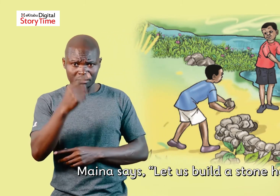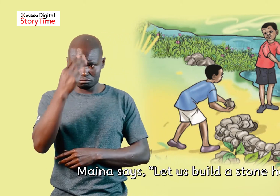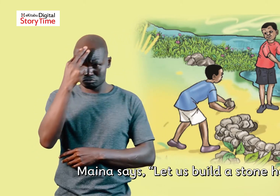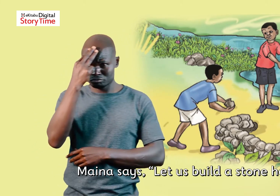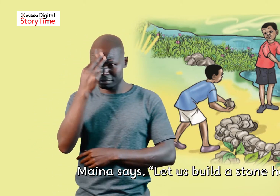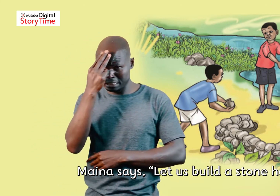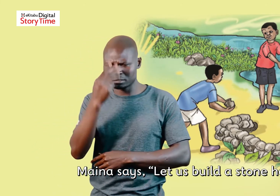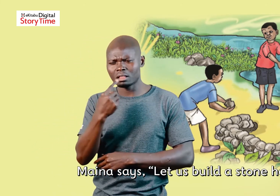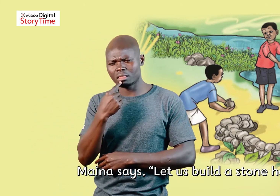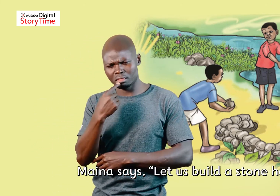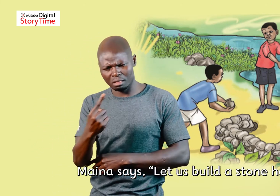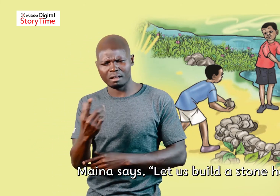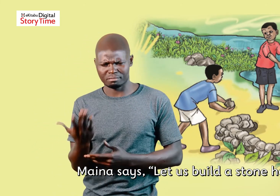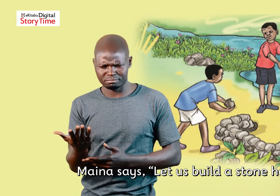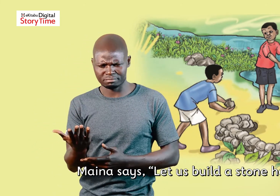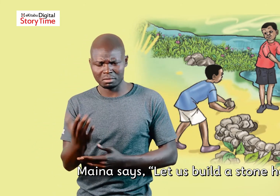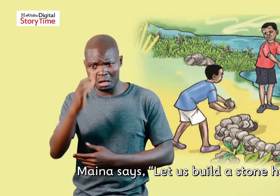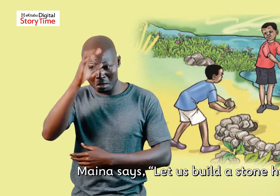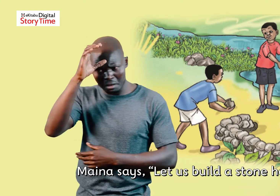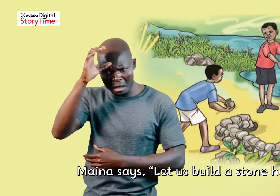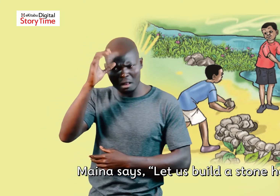Maina says Let us build a stone house